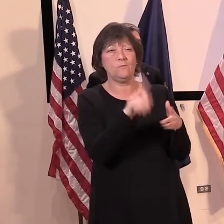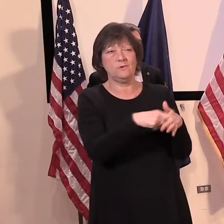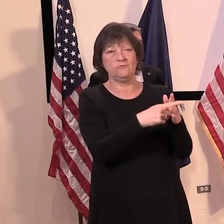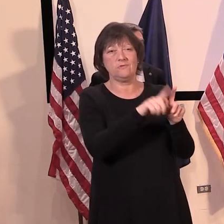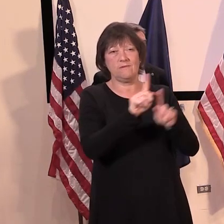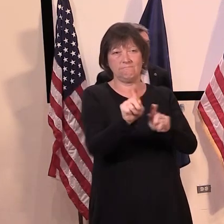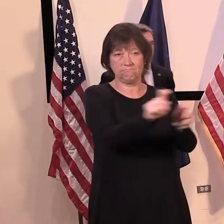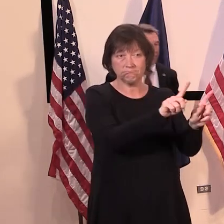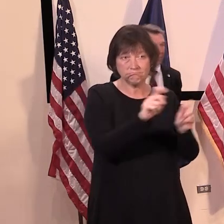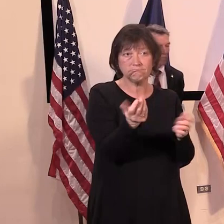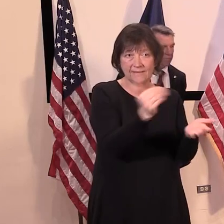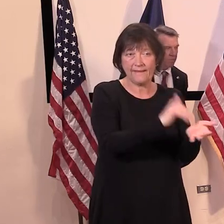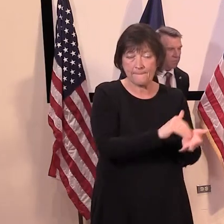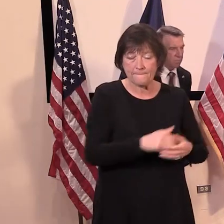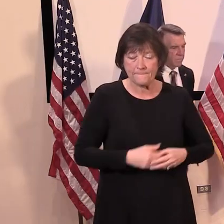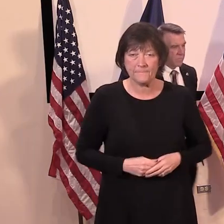week.